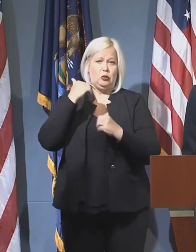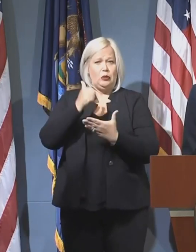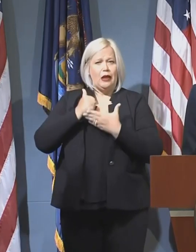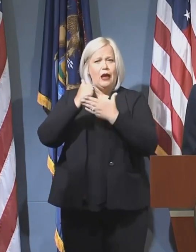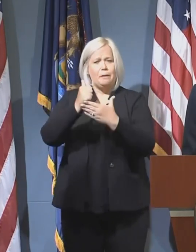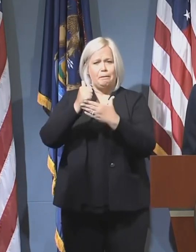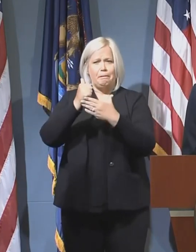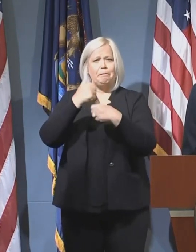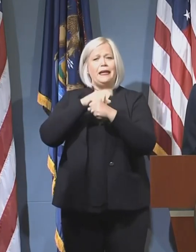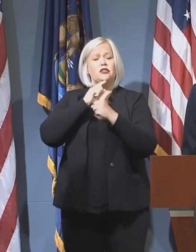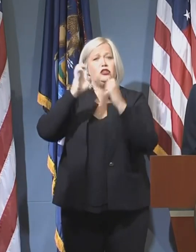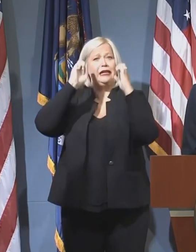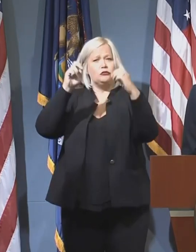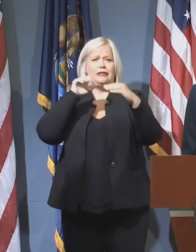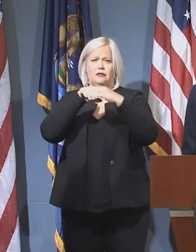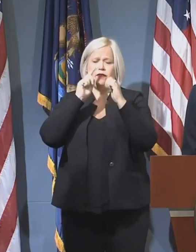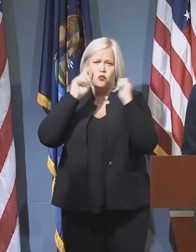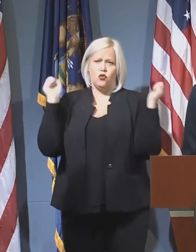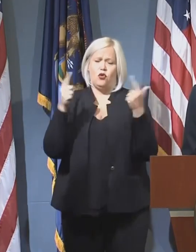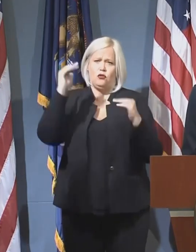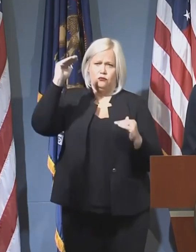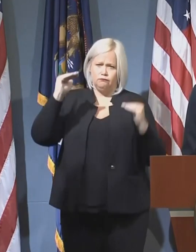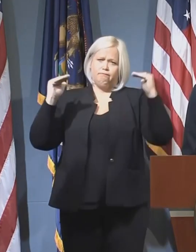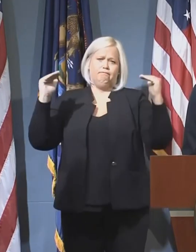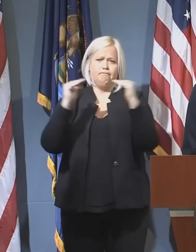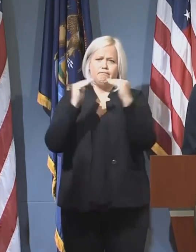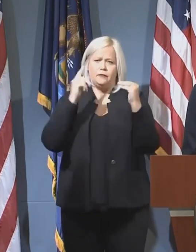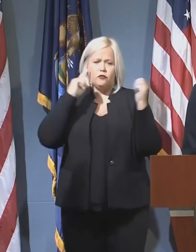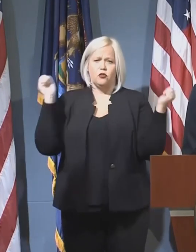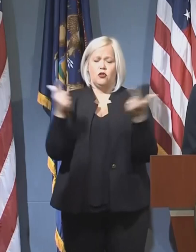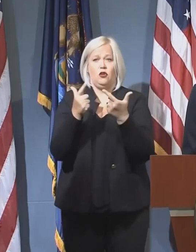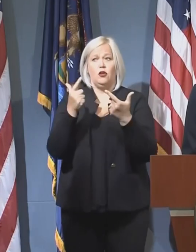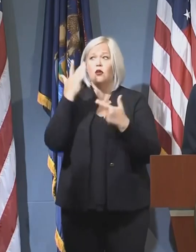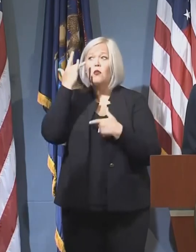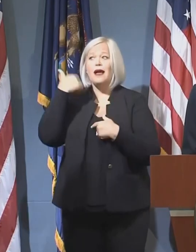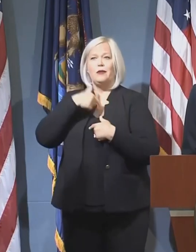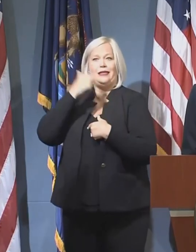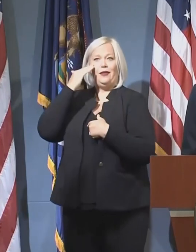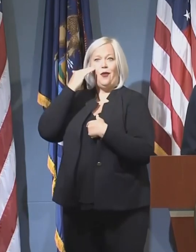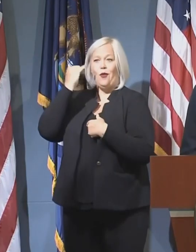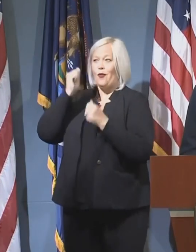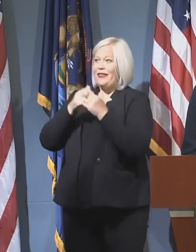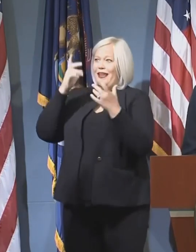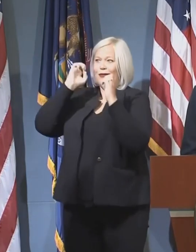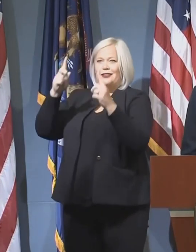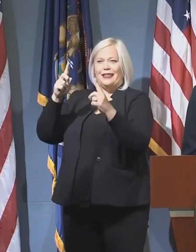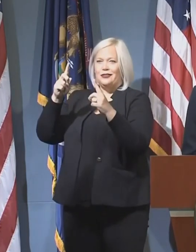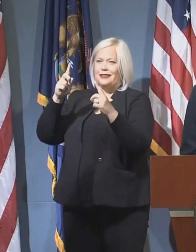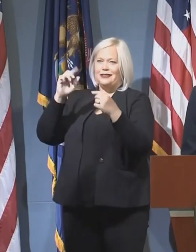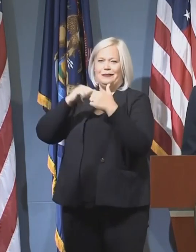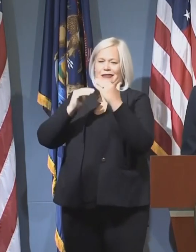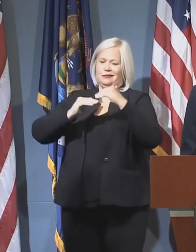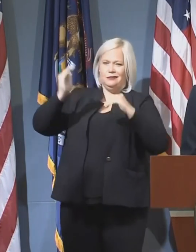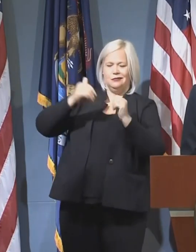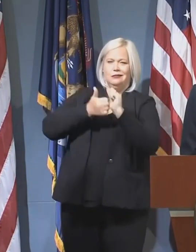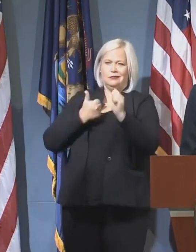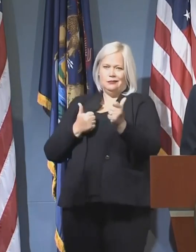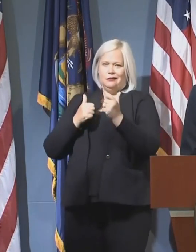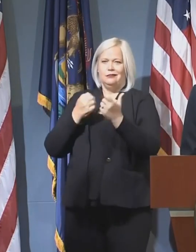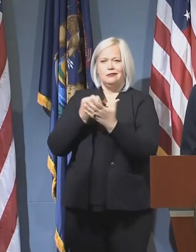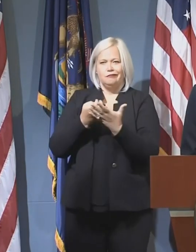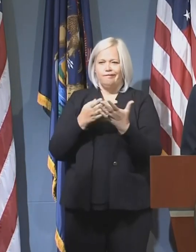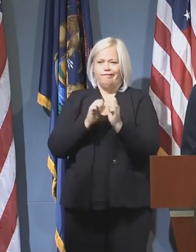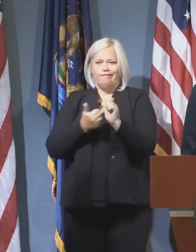education, because we know education is so important to economic opportunity in this state. You know, over the last six months, we've also seen that